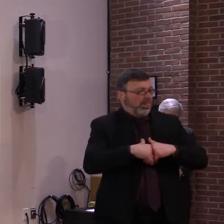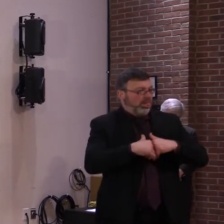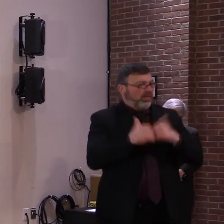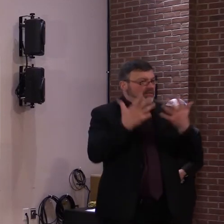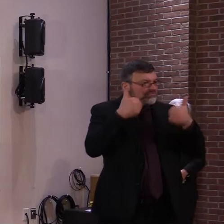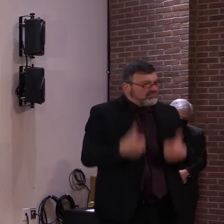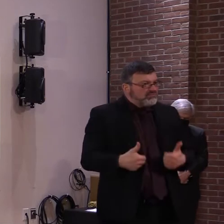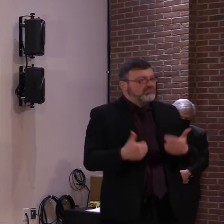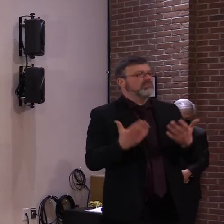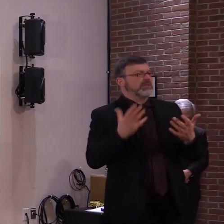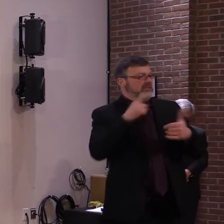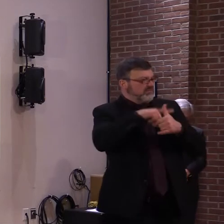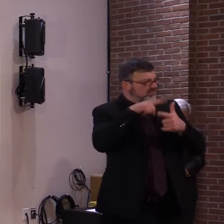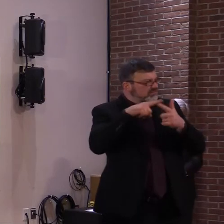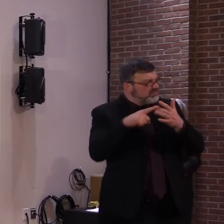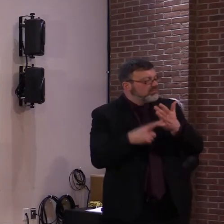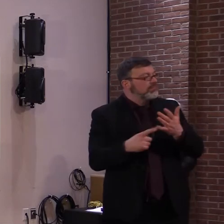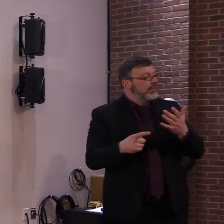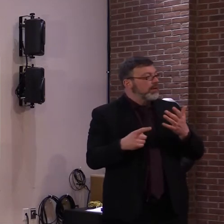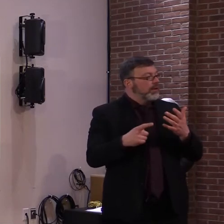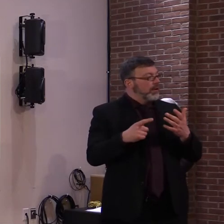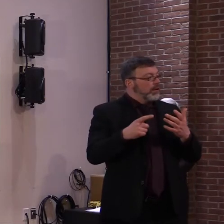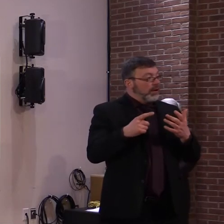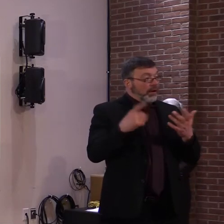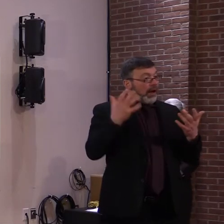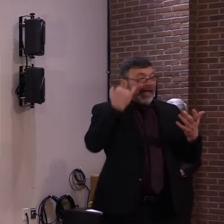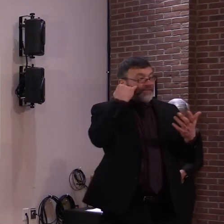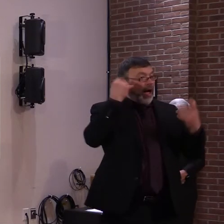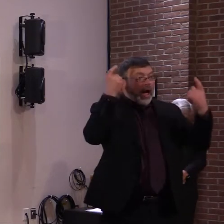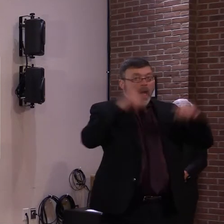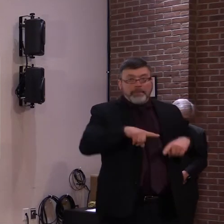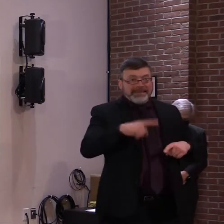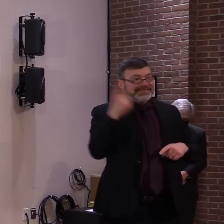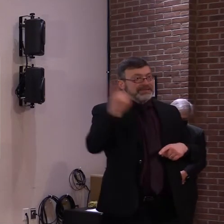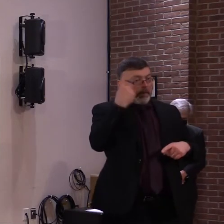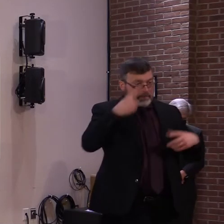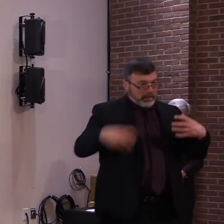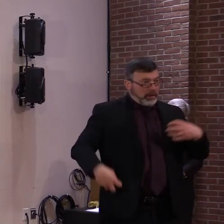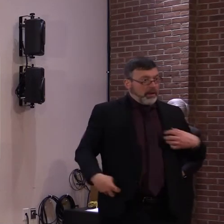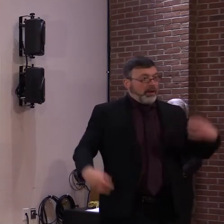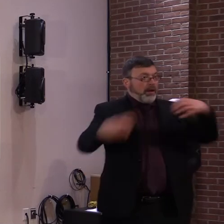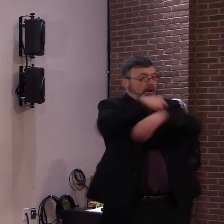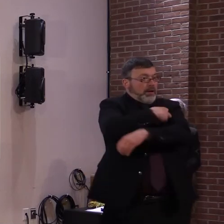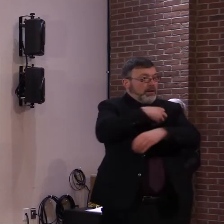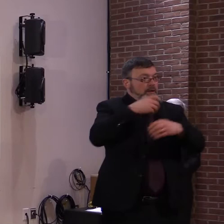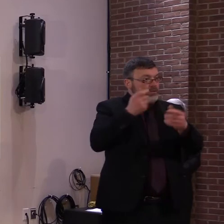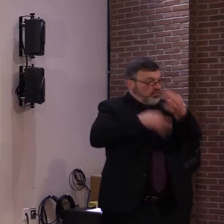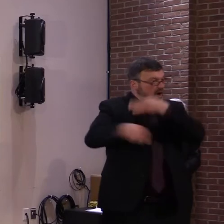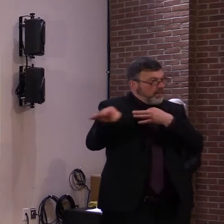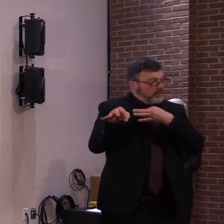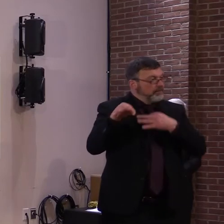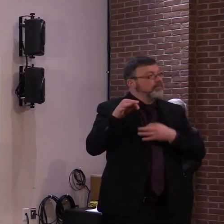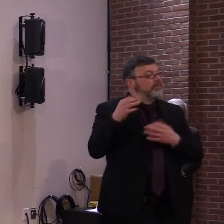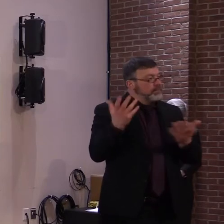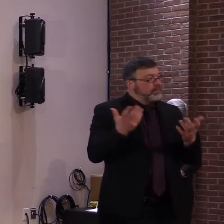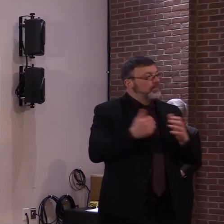related to an organ transplant or other immune disorders, severe obesity,